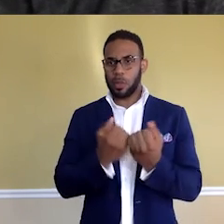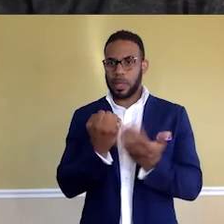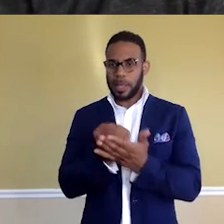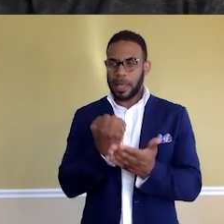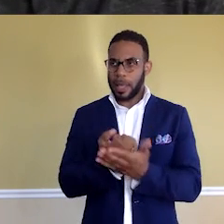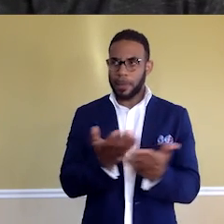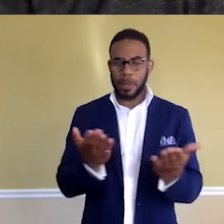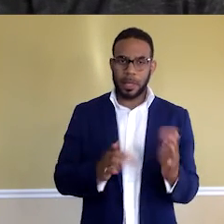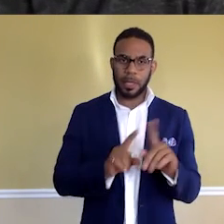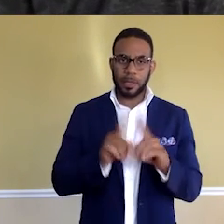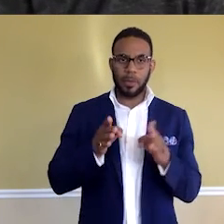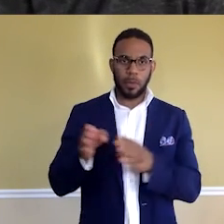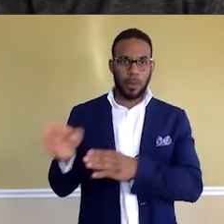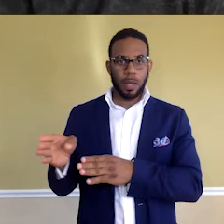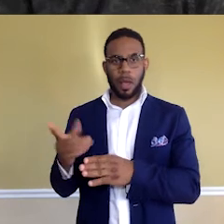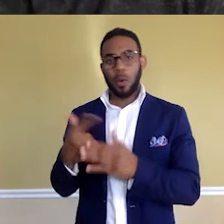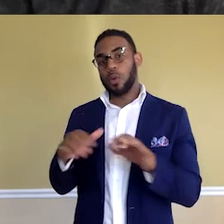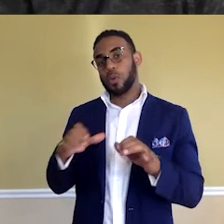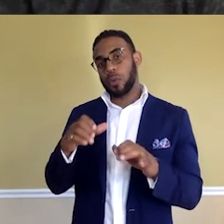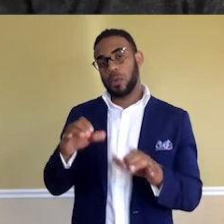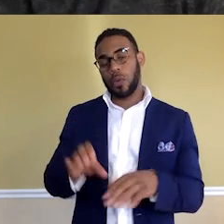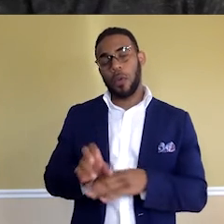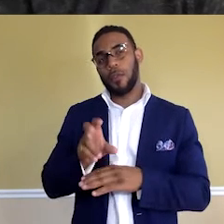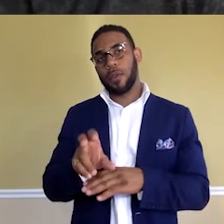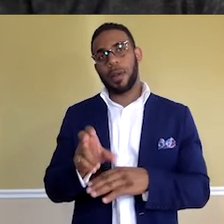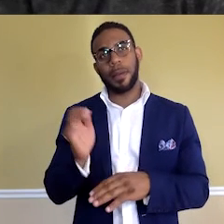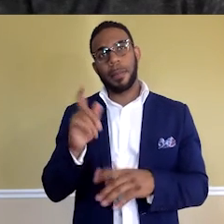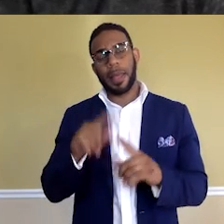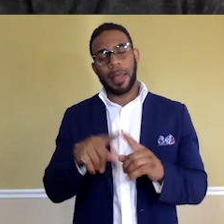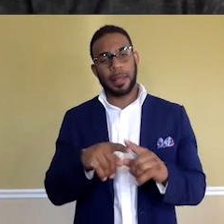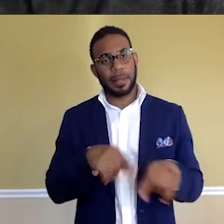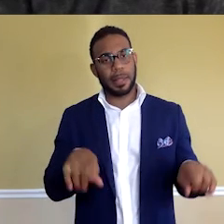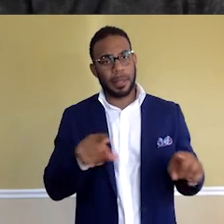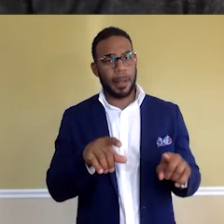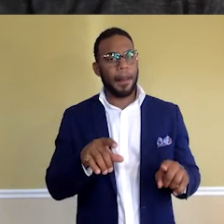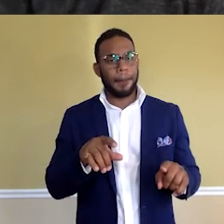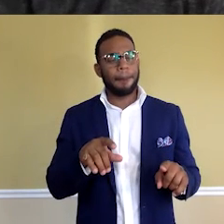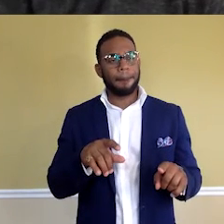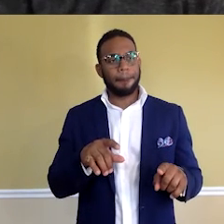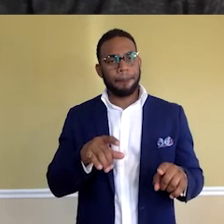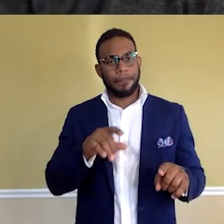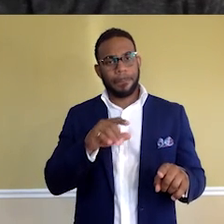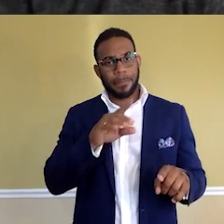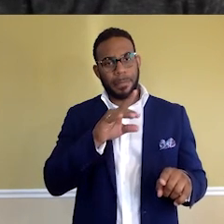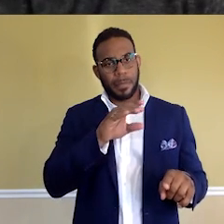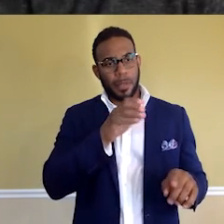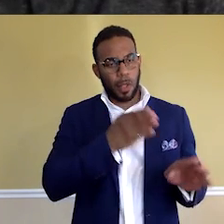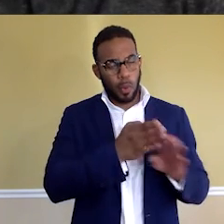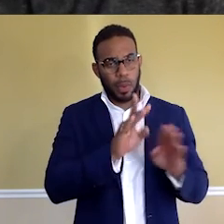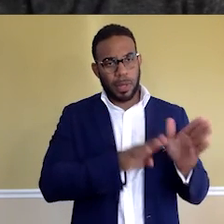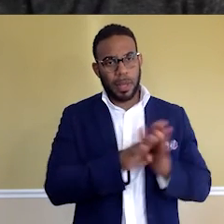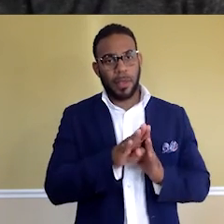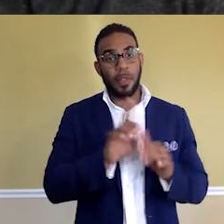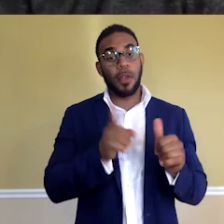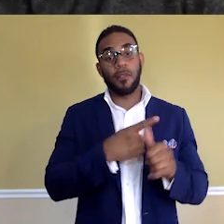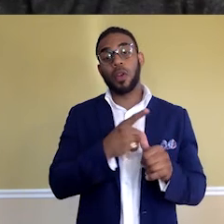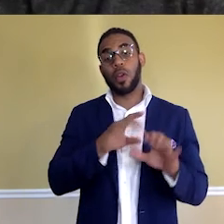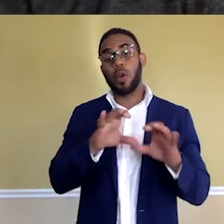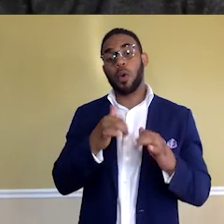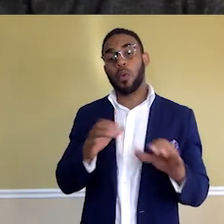different parts. could. We do front-end with React, back-end with Node.js, data science with Python and Android. The first cohort, we used Java